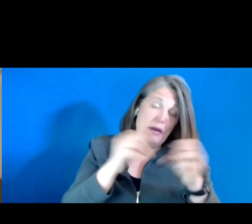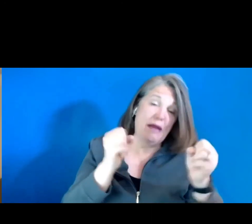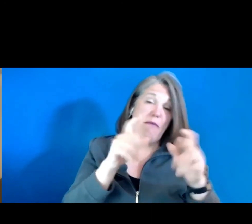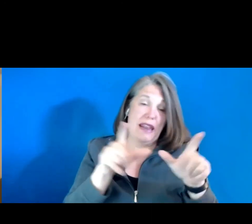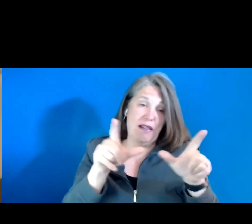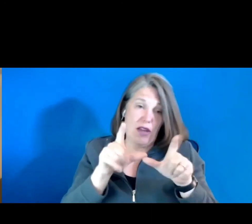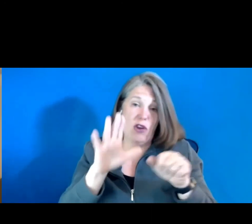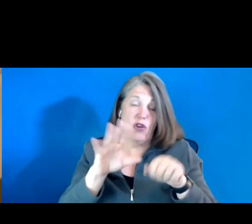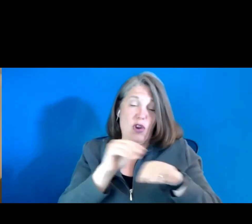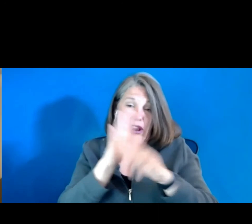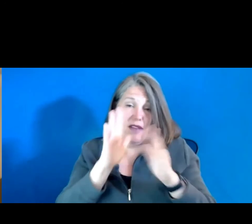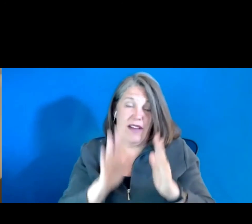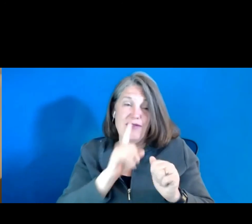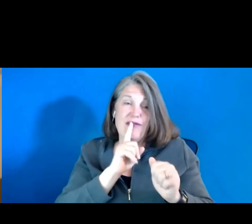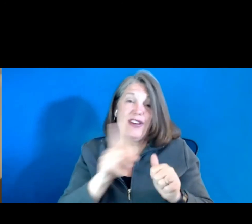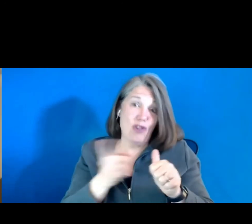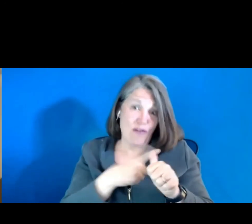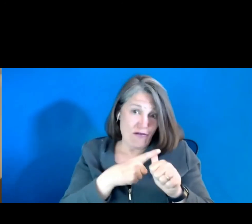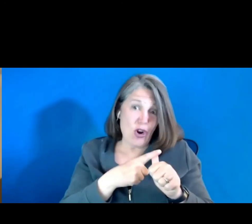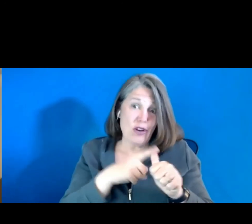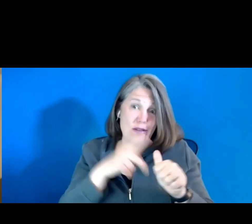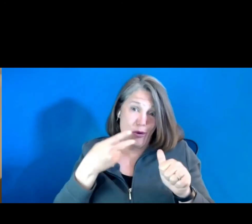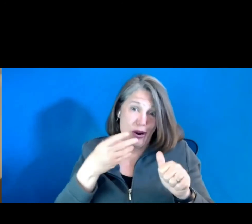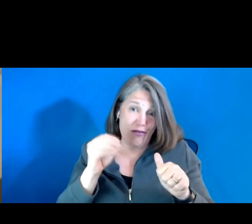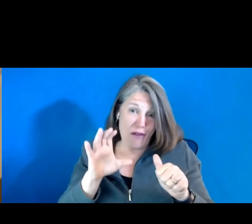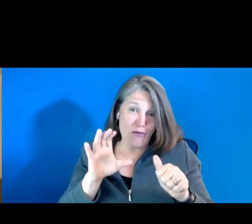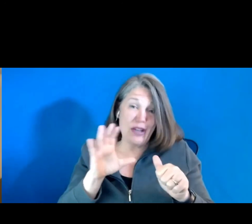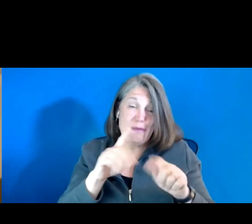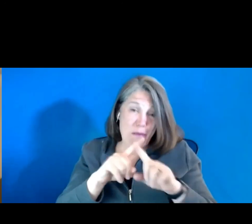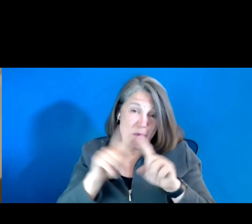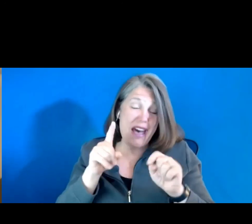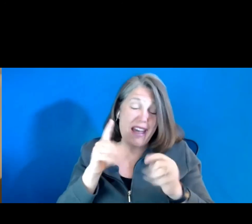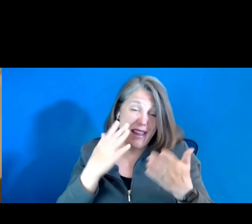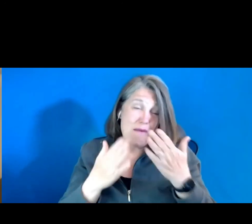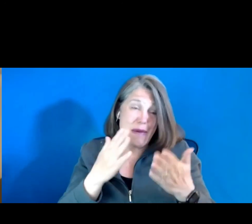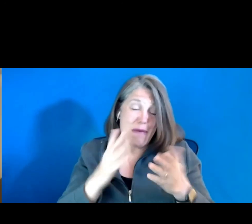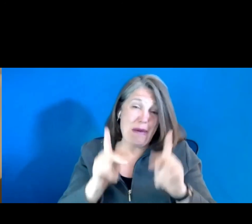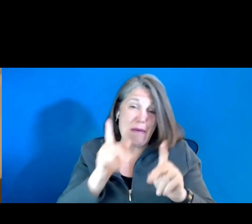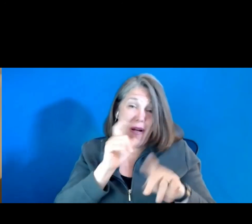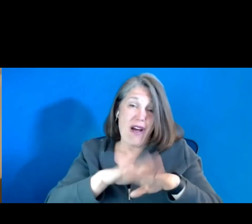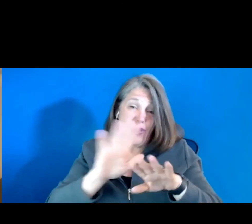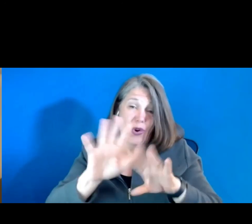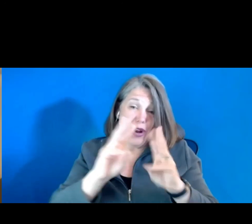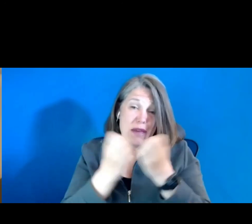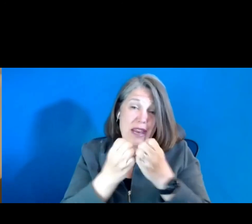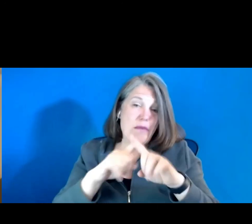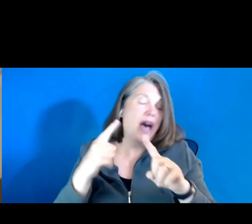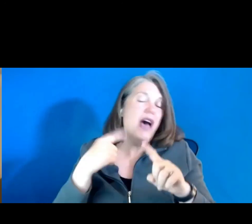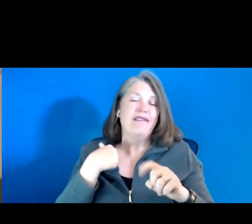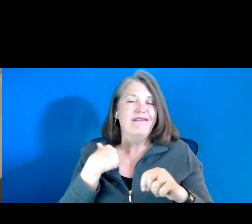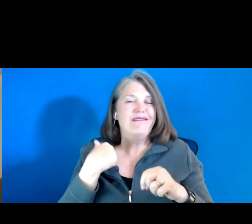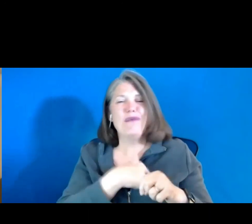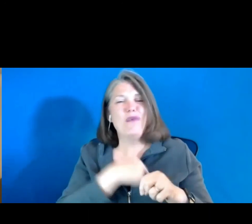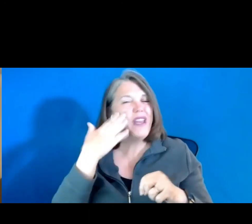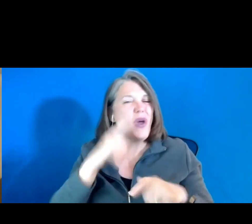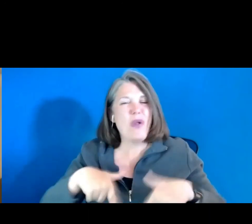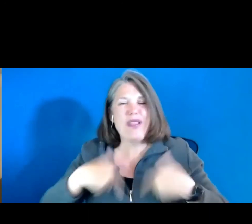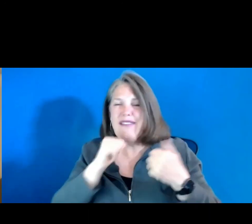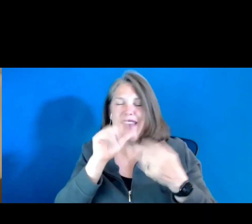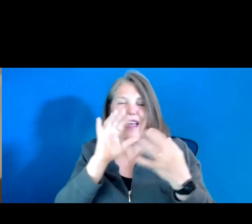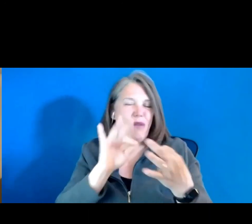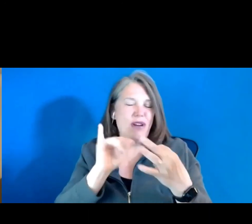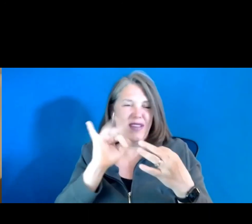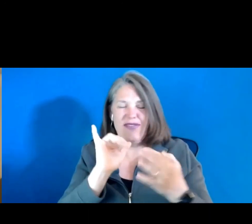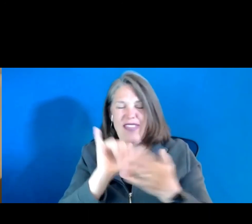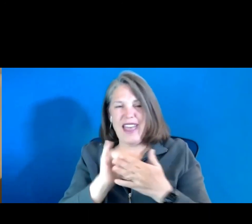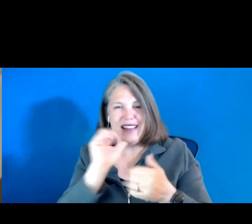advisor is your first point of reference and others who might be on your committee, but, you know, we know life isn't perfect. And if that doesn't seem